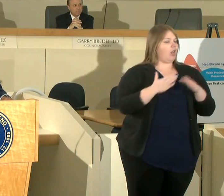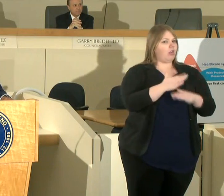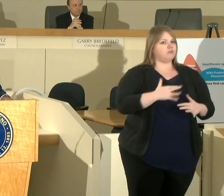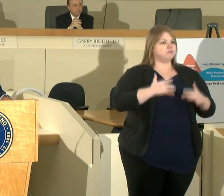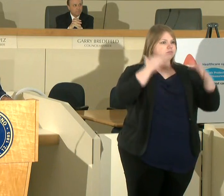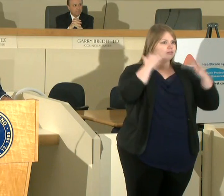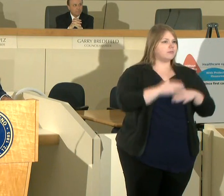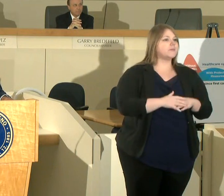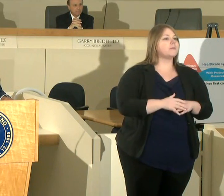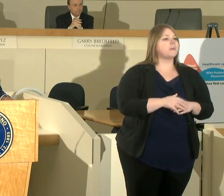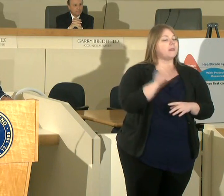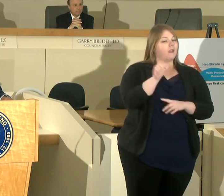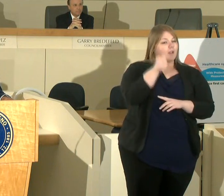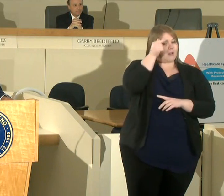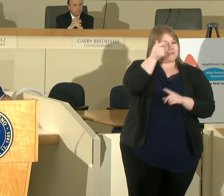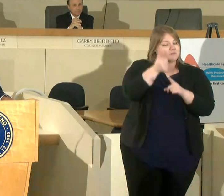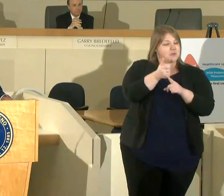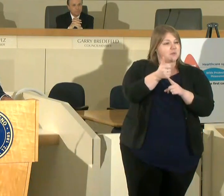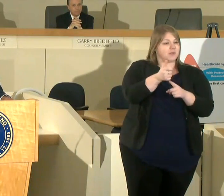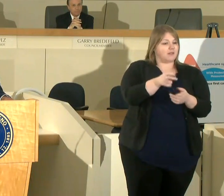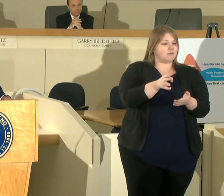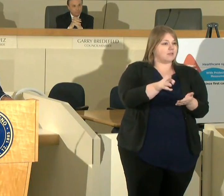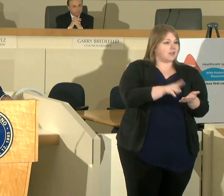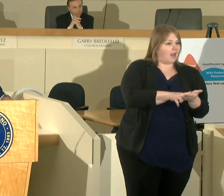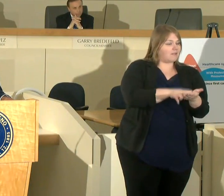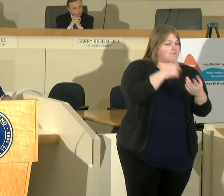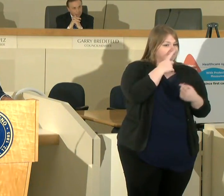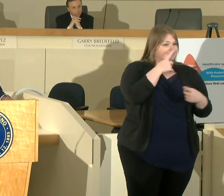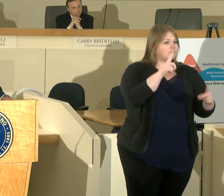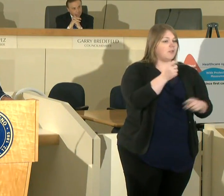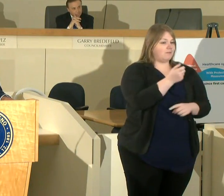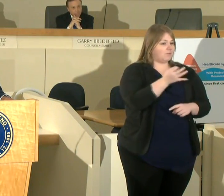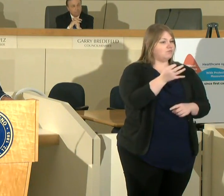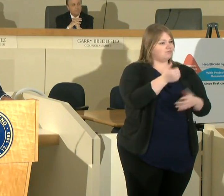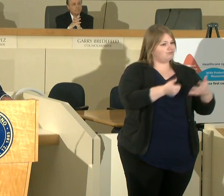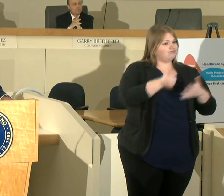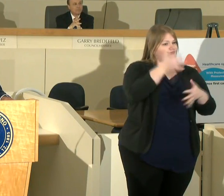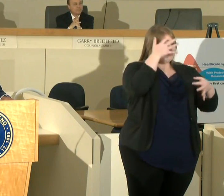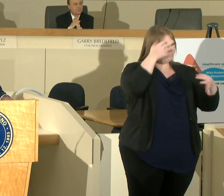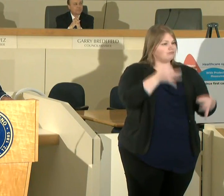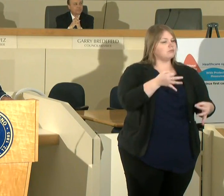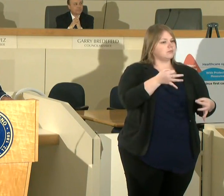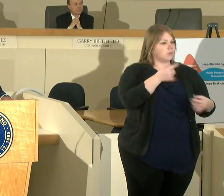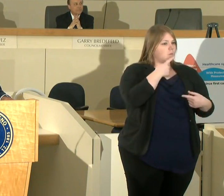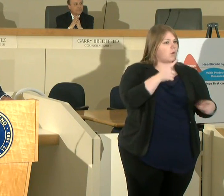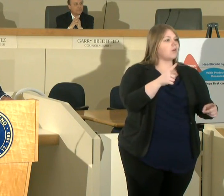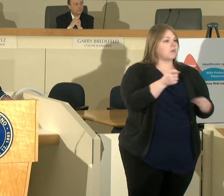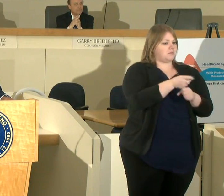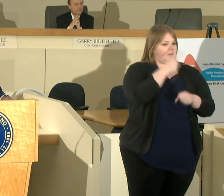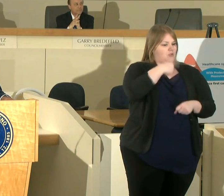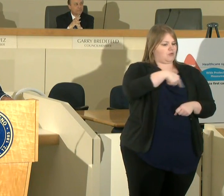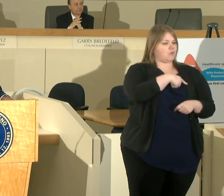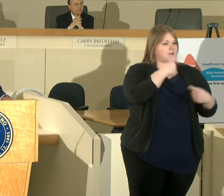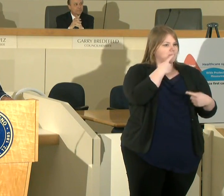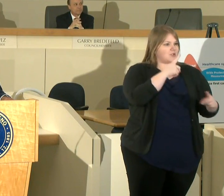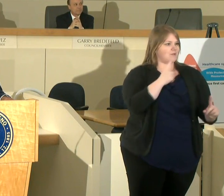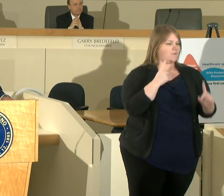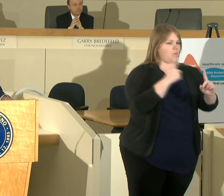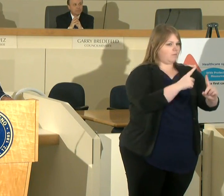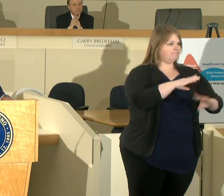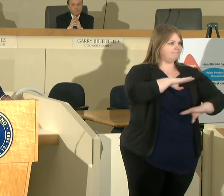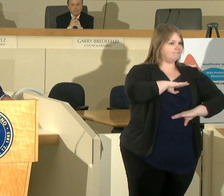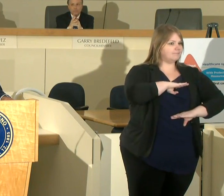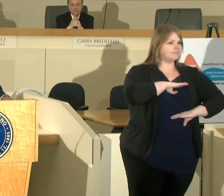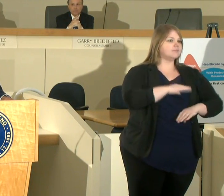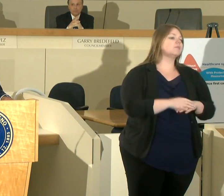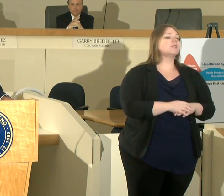has signed our governor has signed several executive orders that give us the tools to achieve this goal this